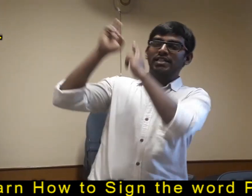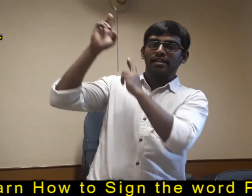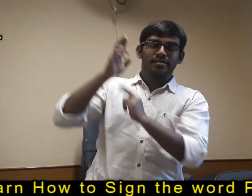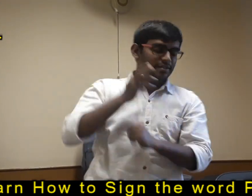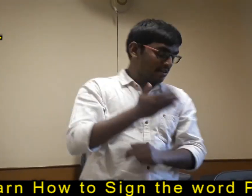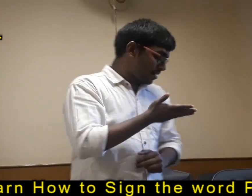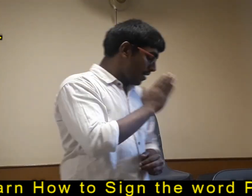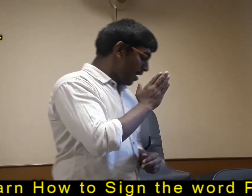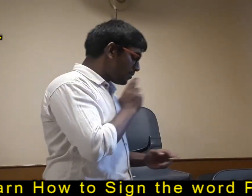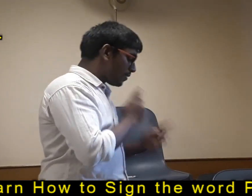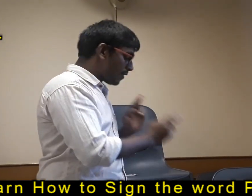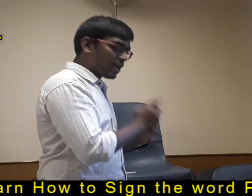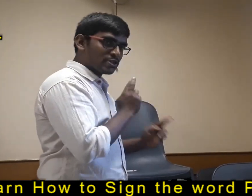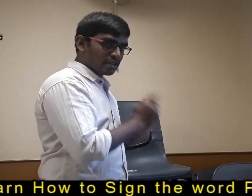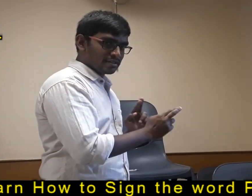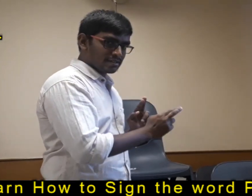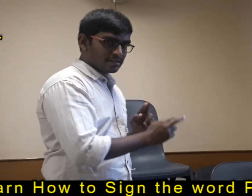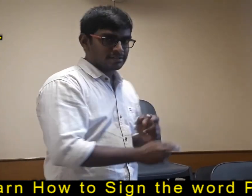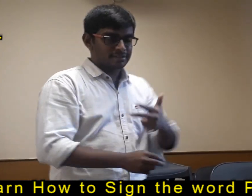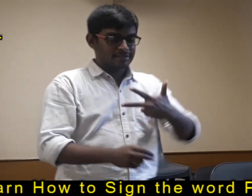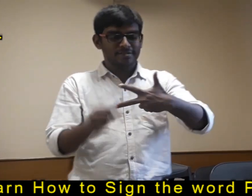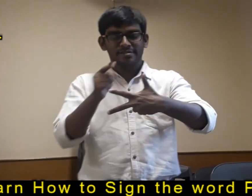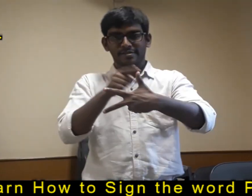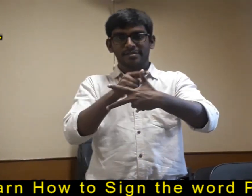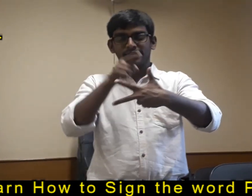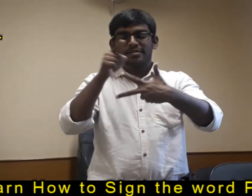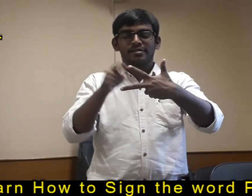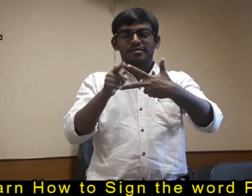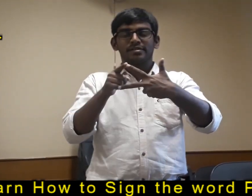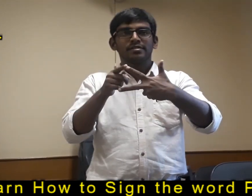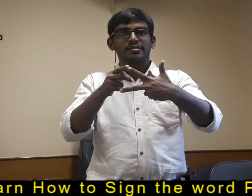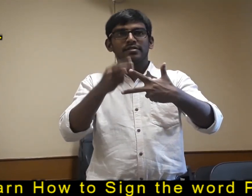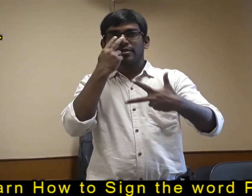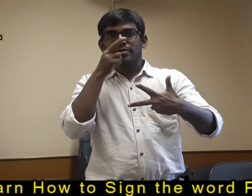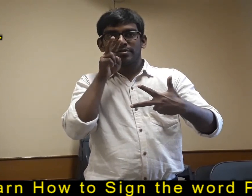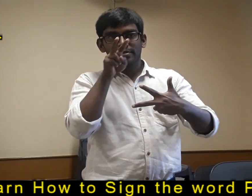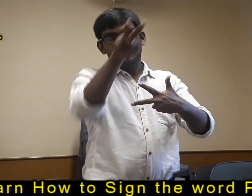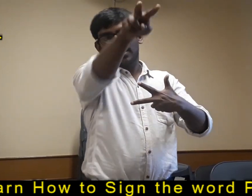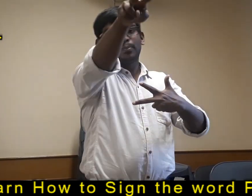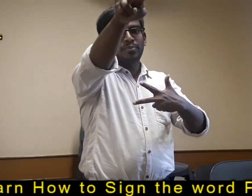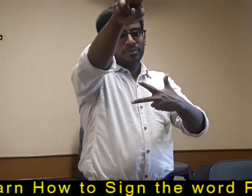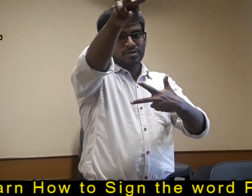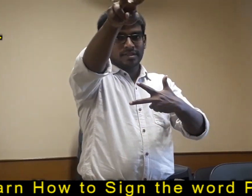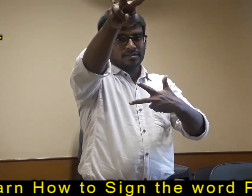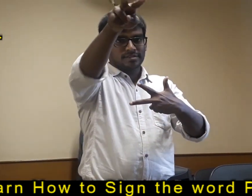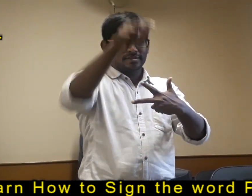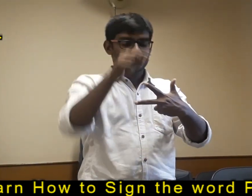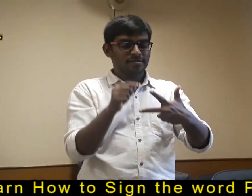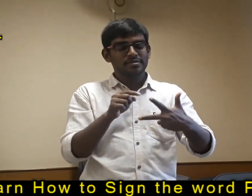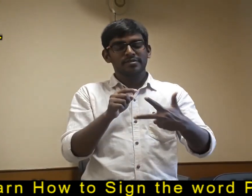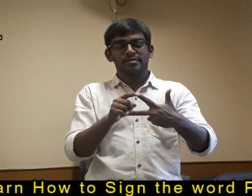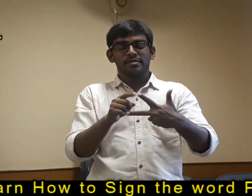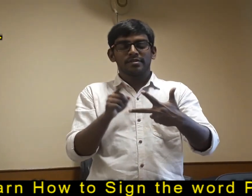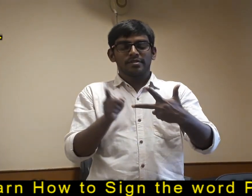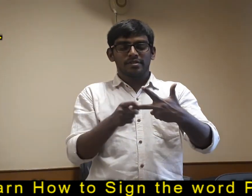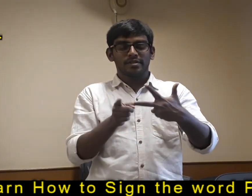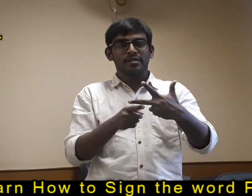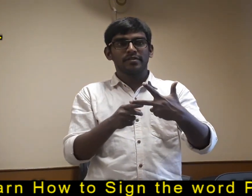of Lehi, children of the prophets. Your forefathers received covenant promise that you, their descendants,